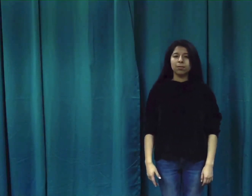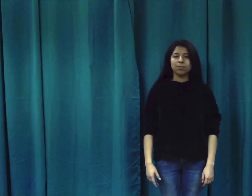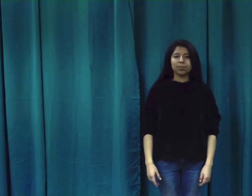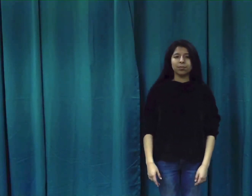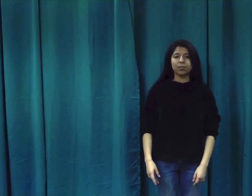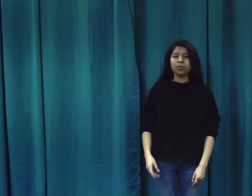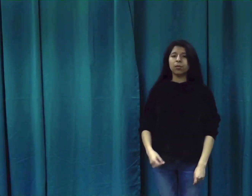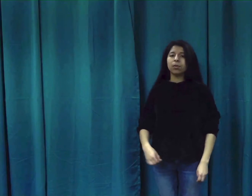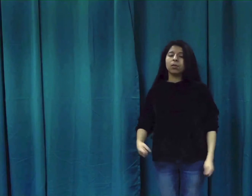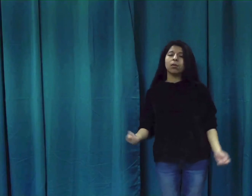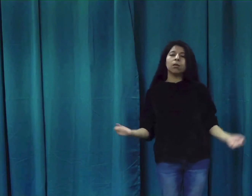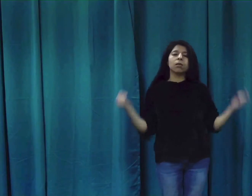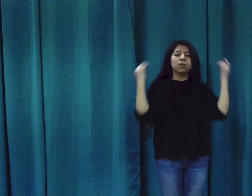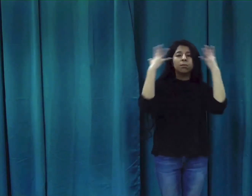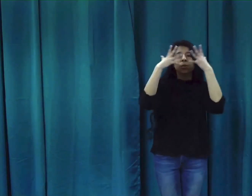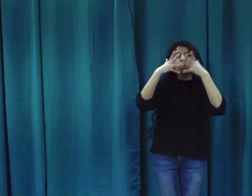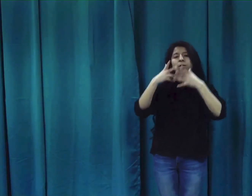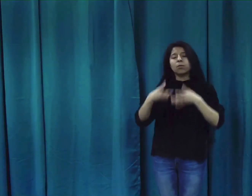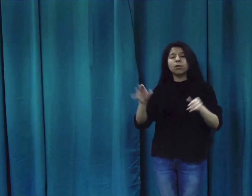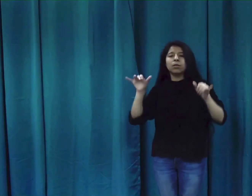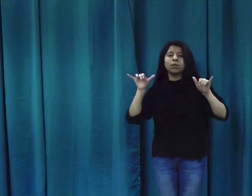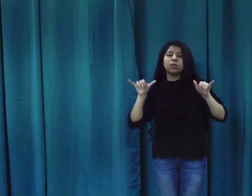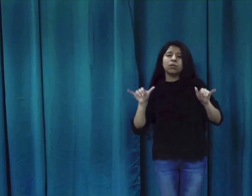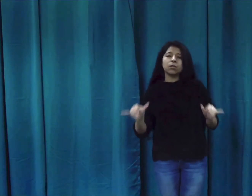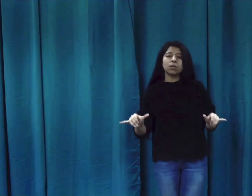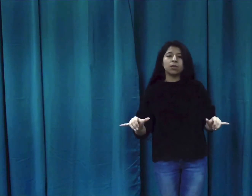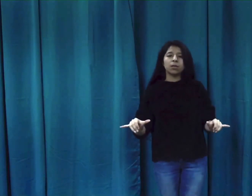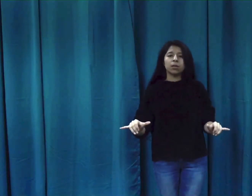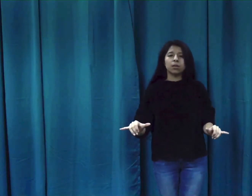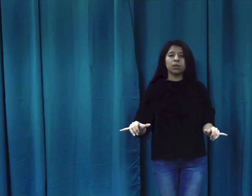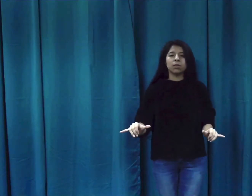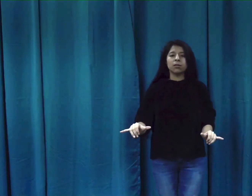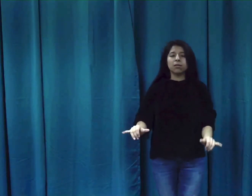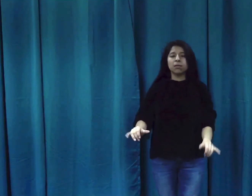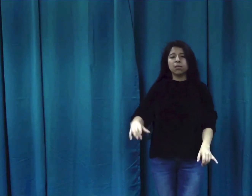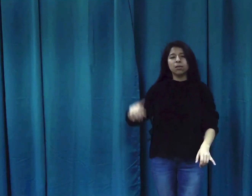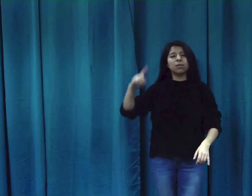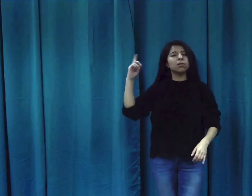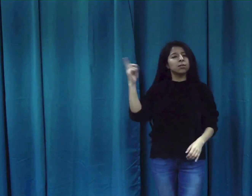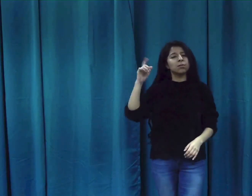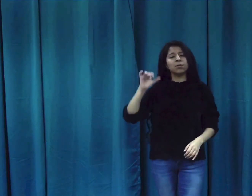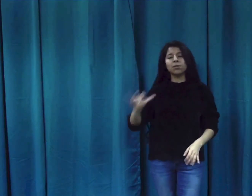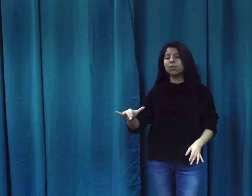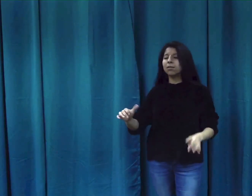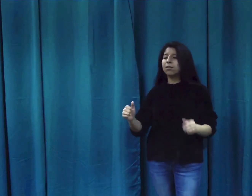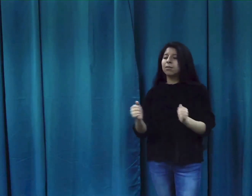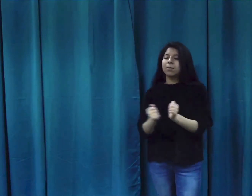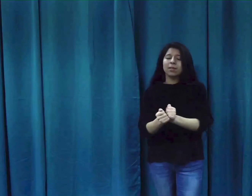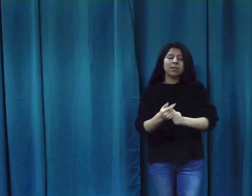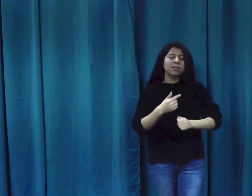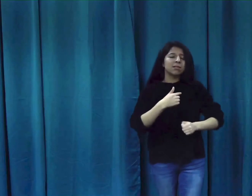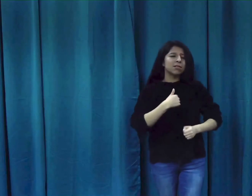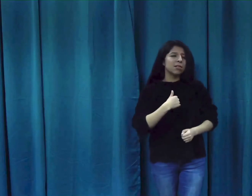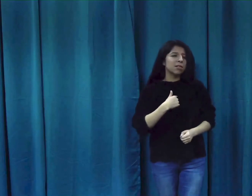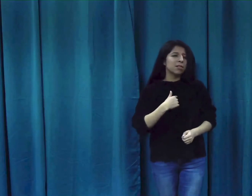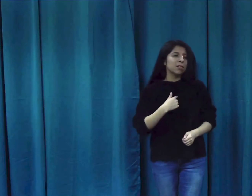And the blood will dry underneath my nails